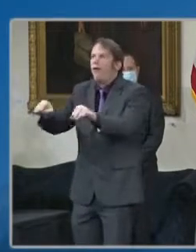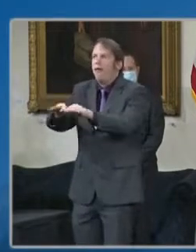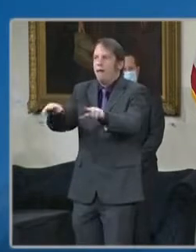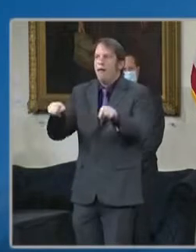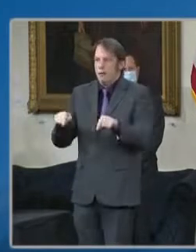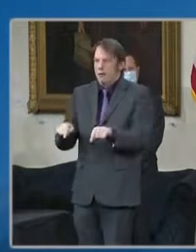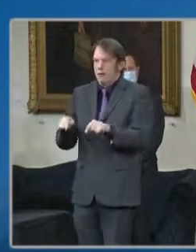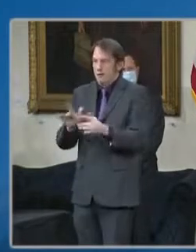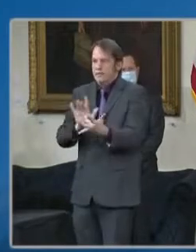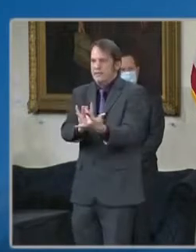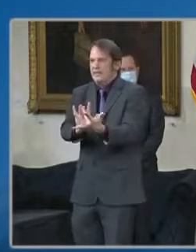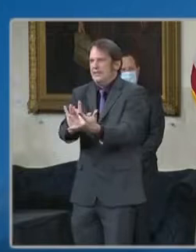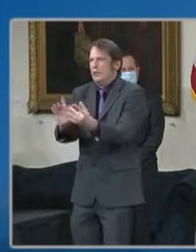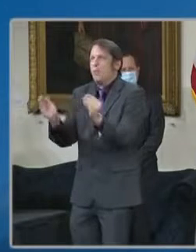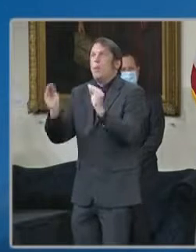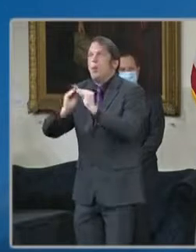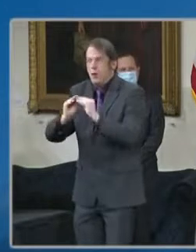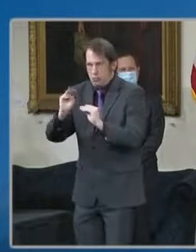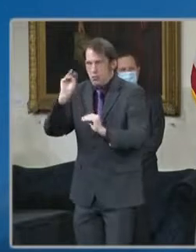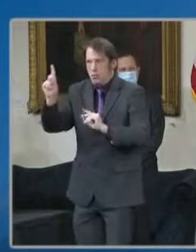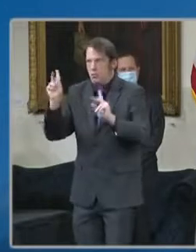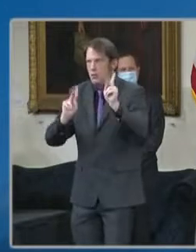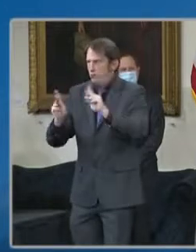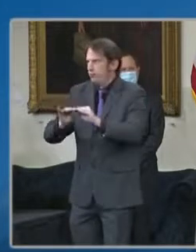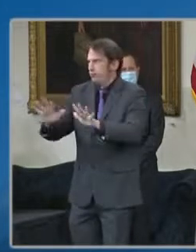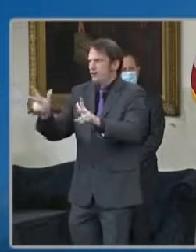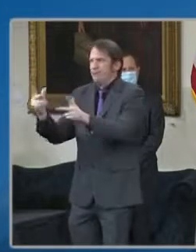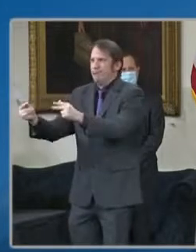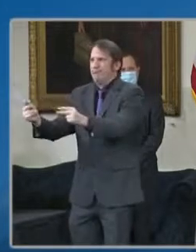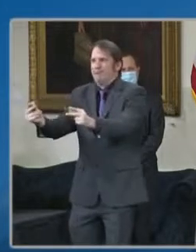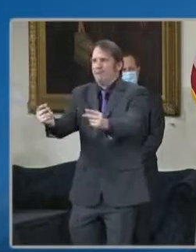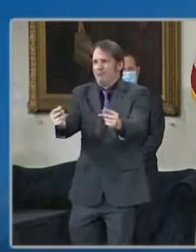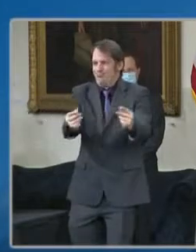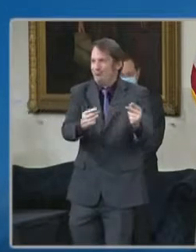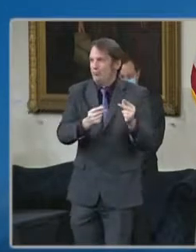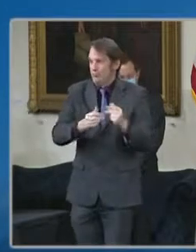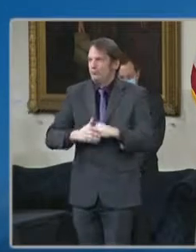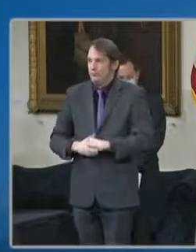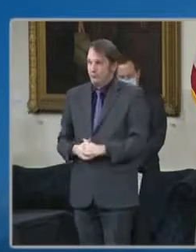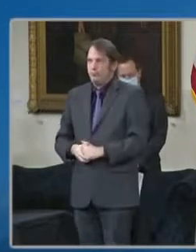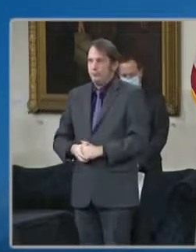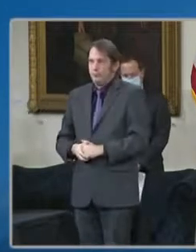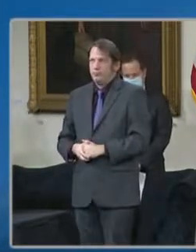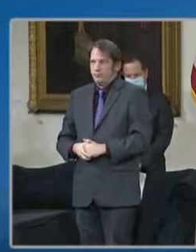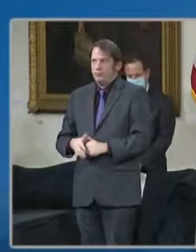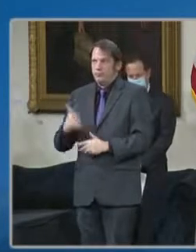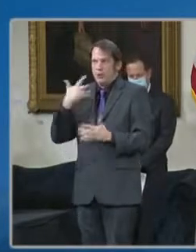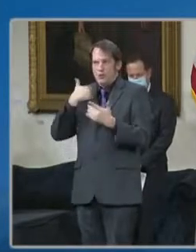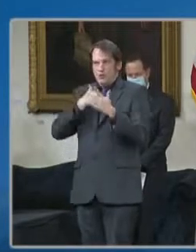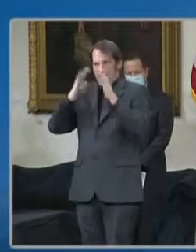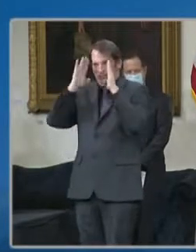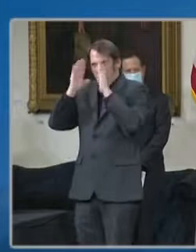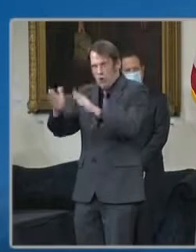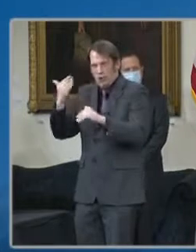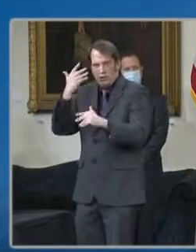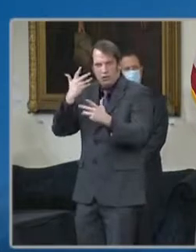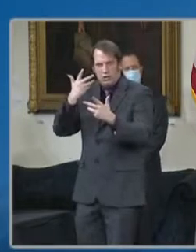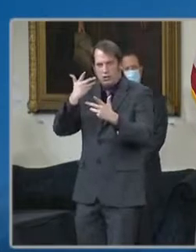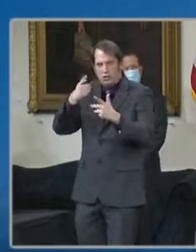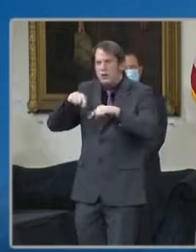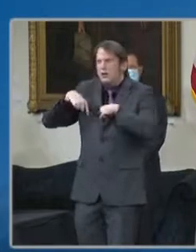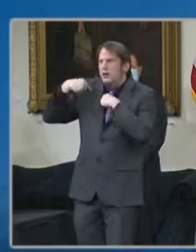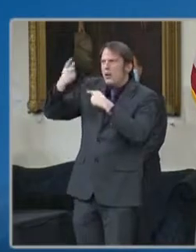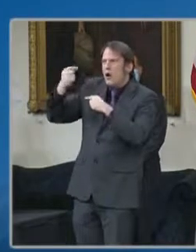vaccine, with a focus on vulnerable, underserved, and hard-to-reach areas. From day